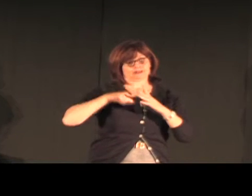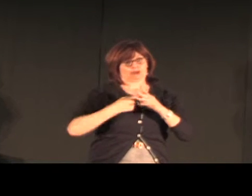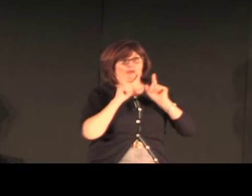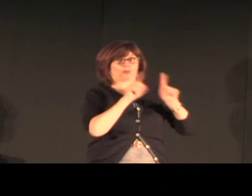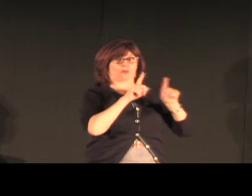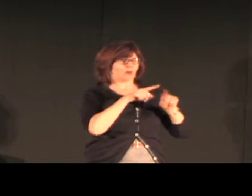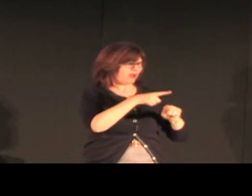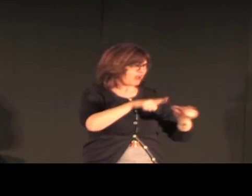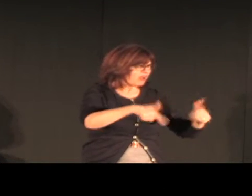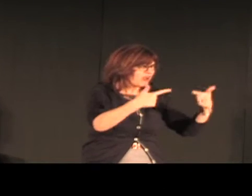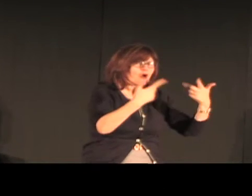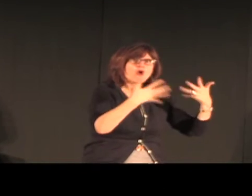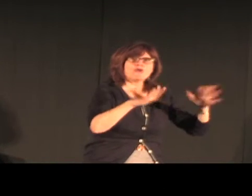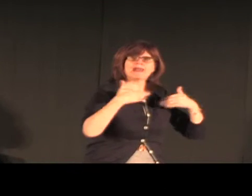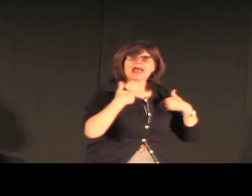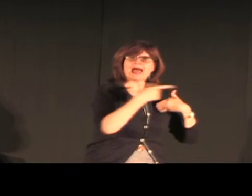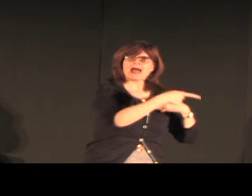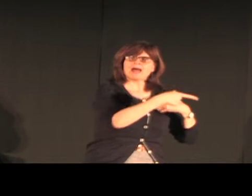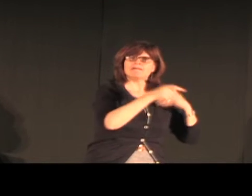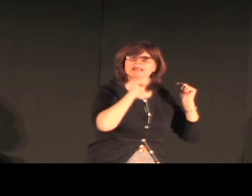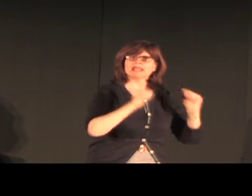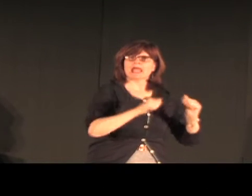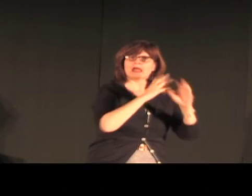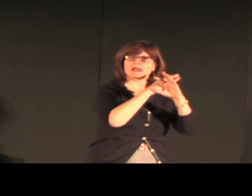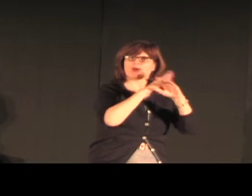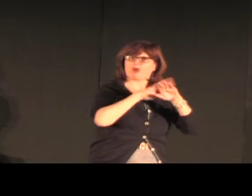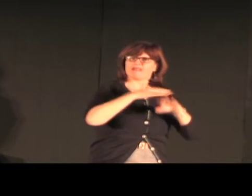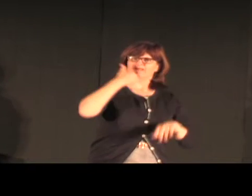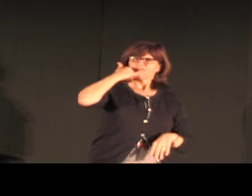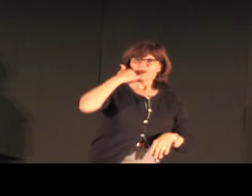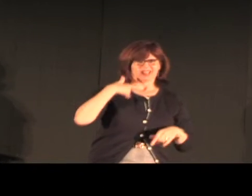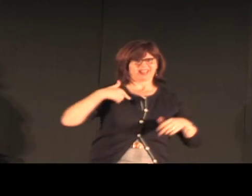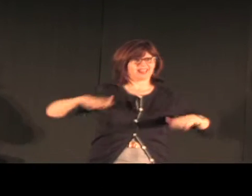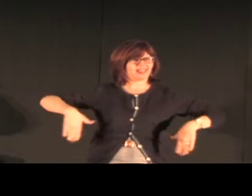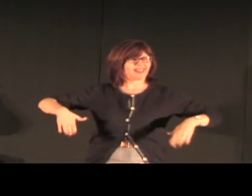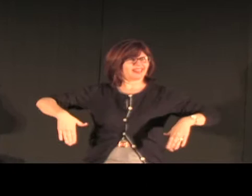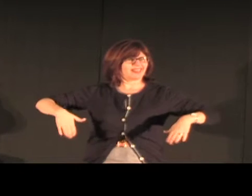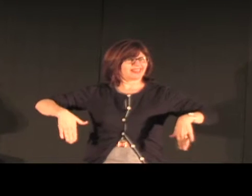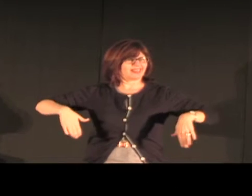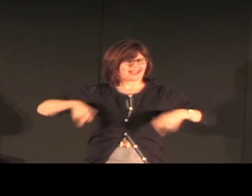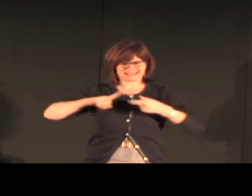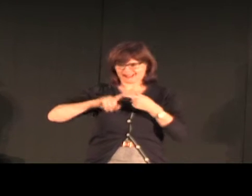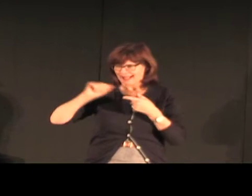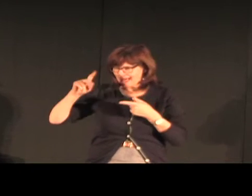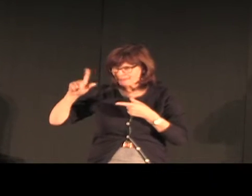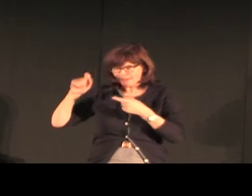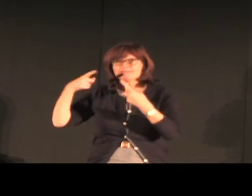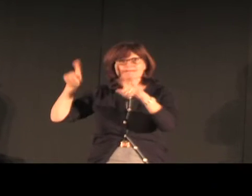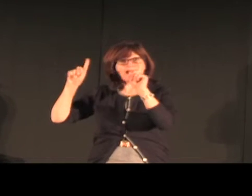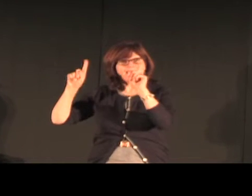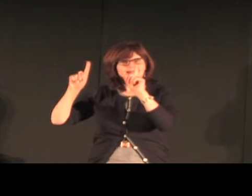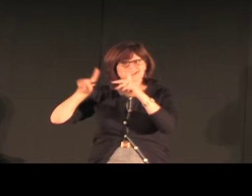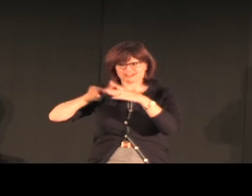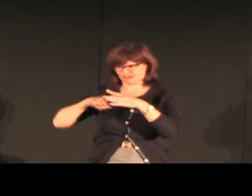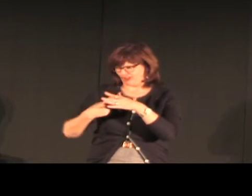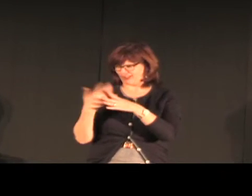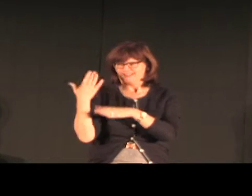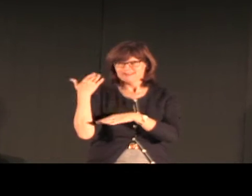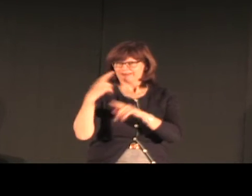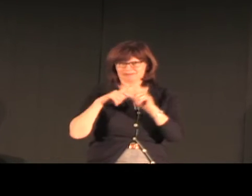When I actually started going there, they already had the capability to use their phones for video conversation. And before I